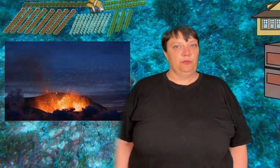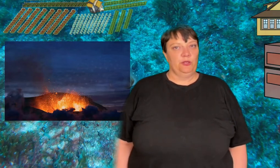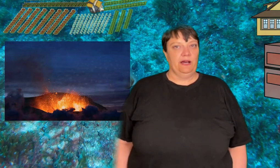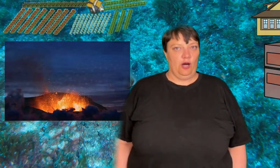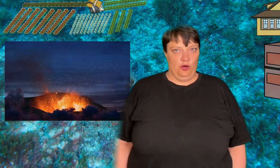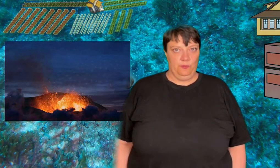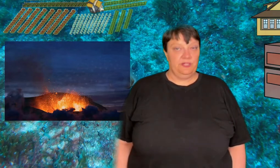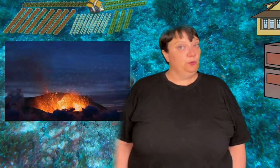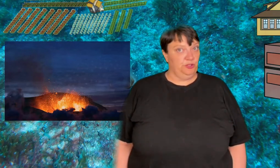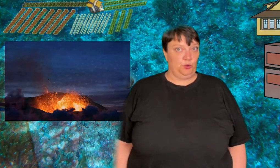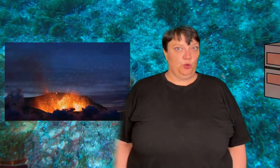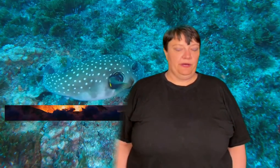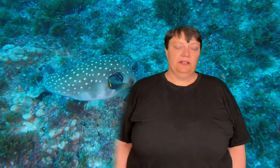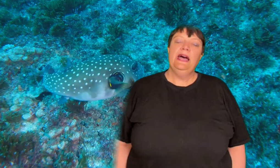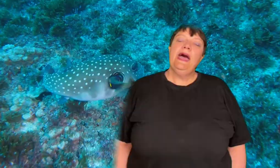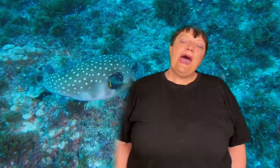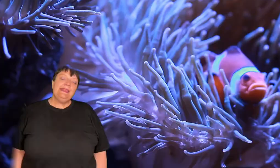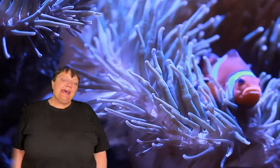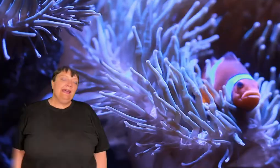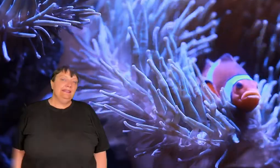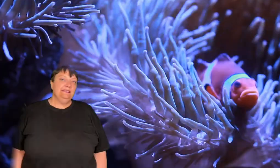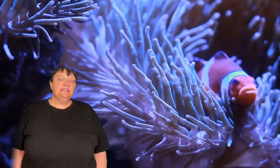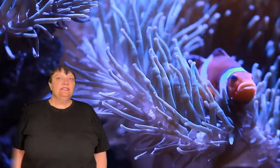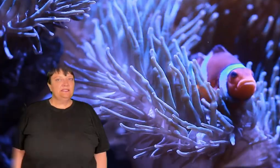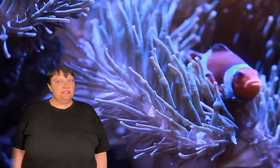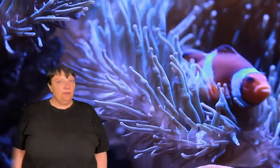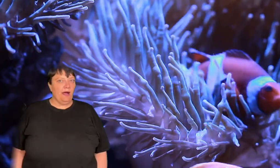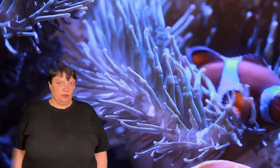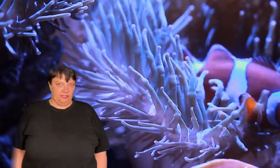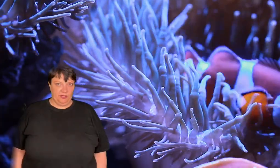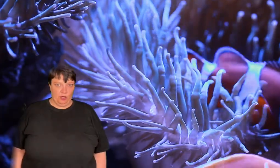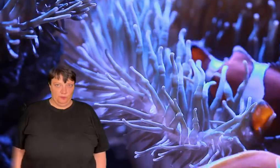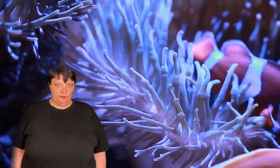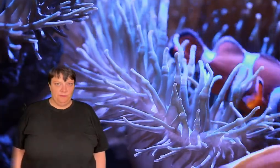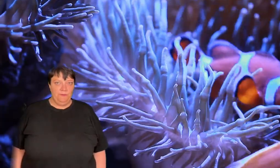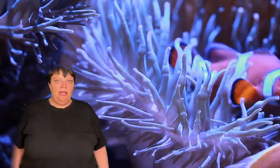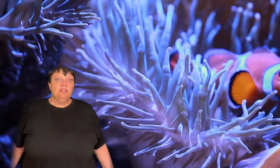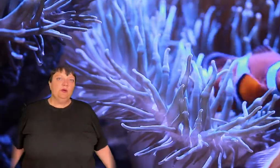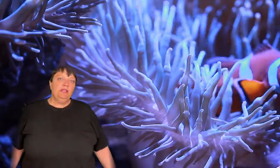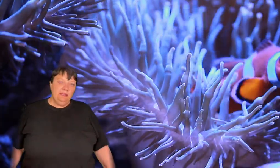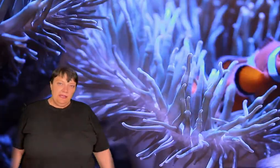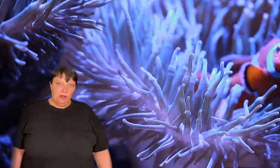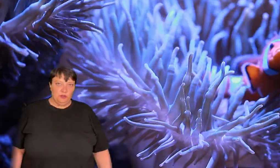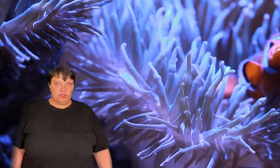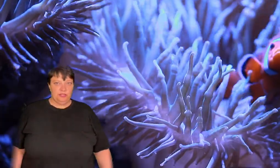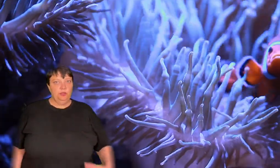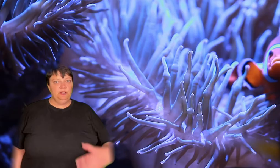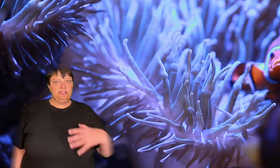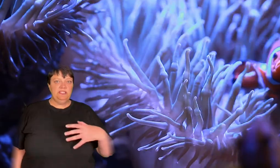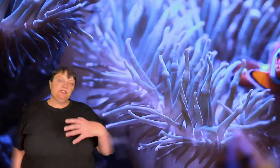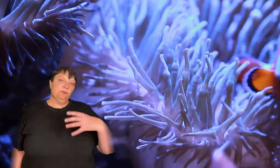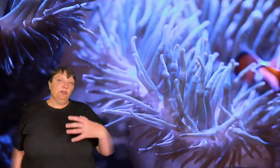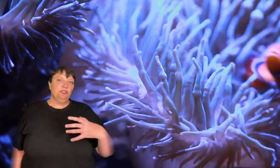terms of building a home that we should talk about and that is symbiotic homes. So in the ocean